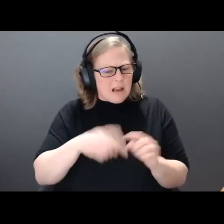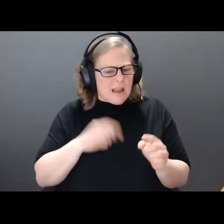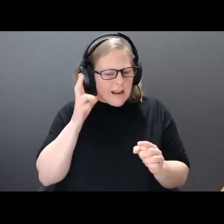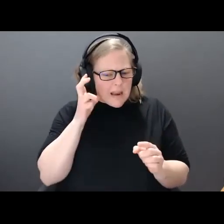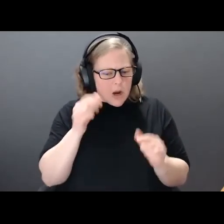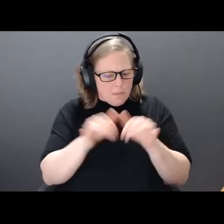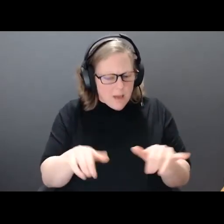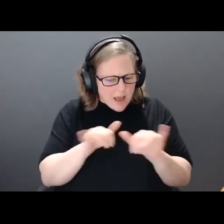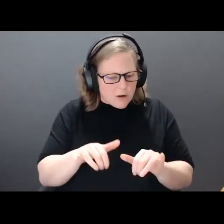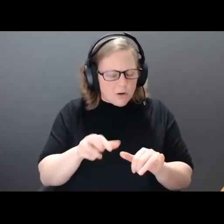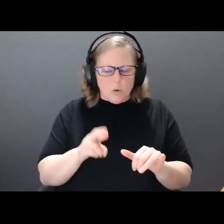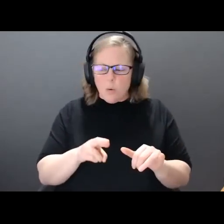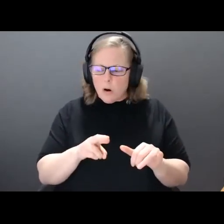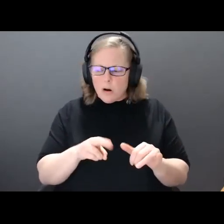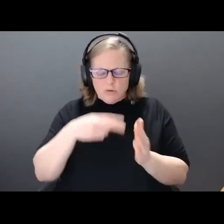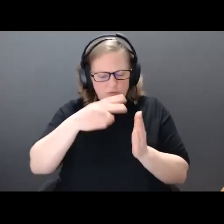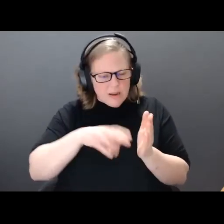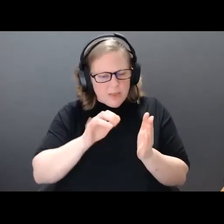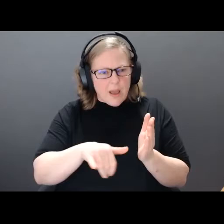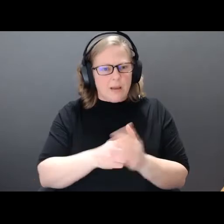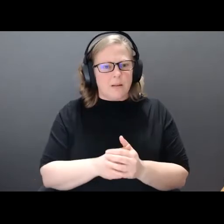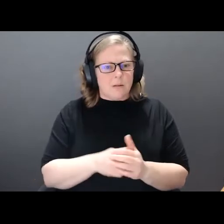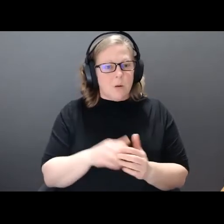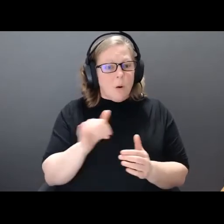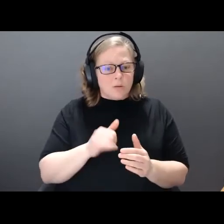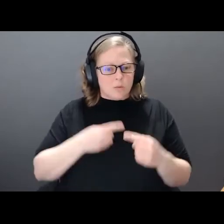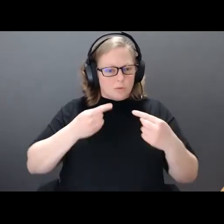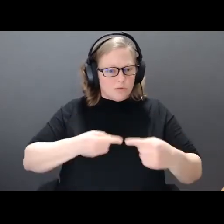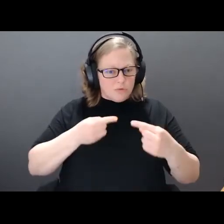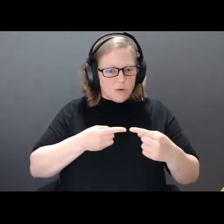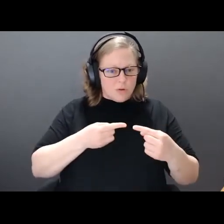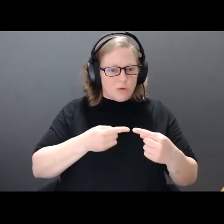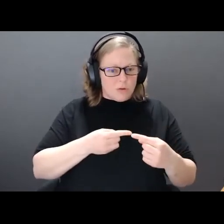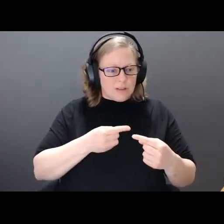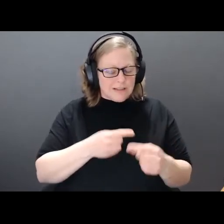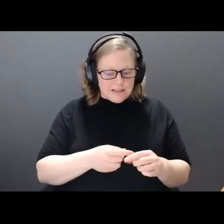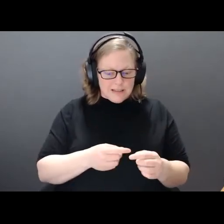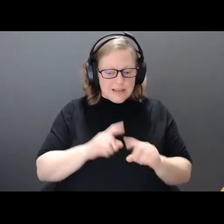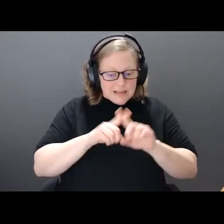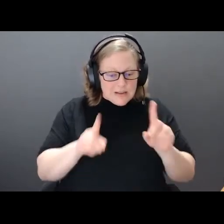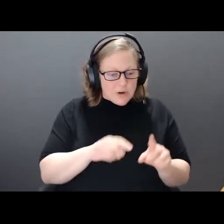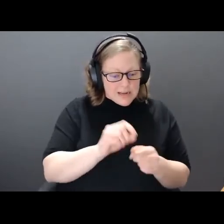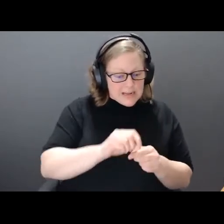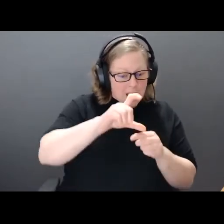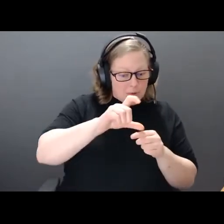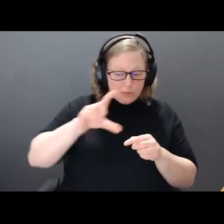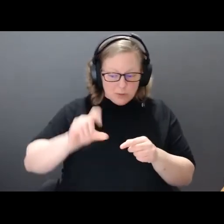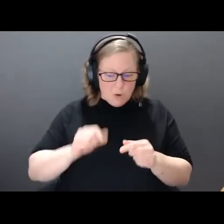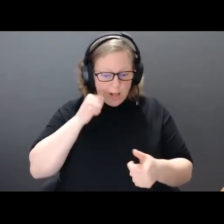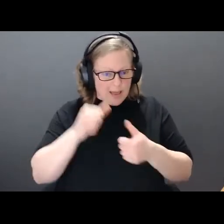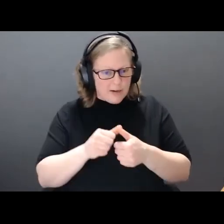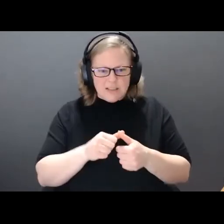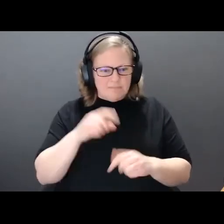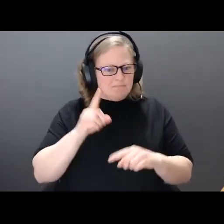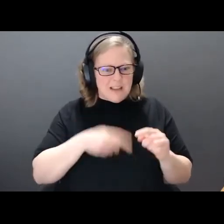with not being able to rhyme, struggled to recognize the difference between uppercase and lowercase letters. I read words by the shape. I take each